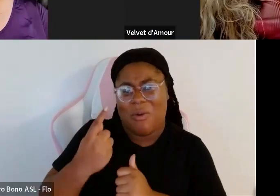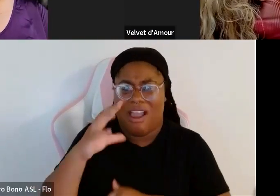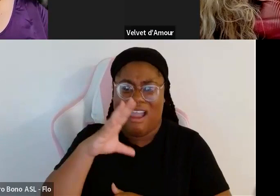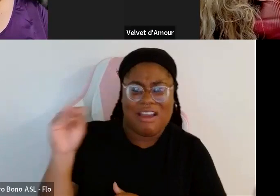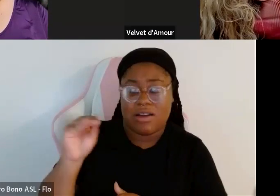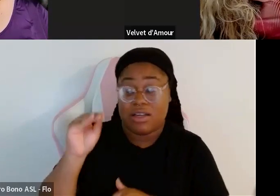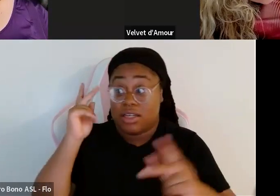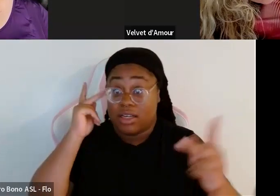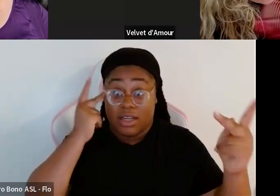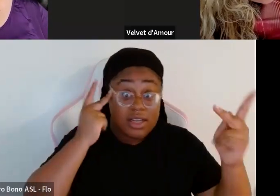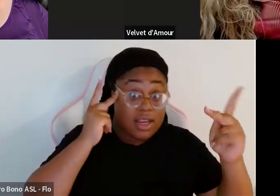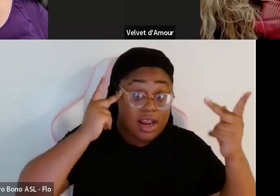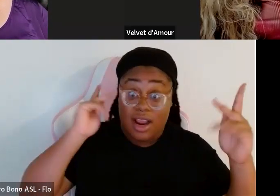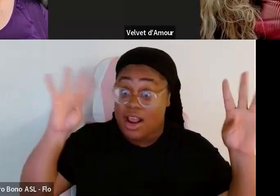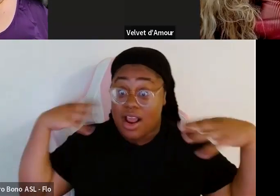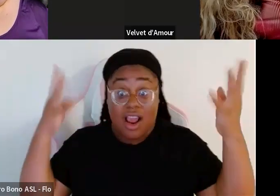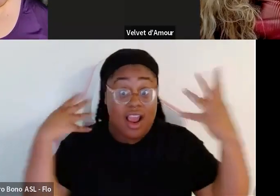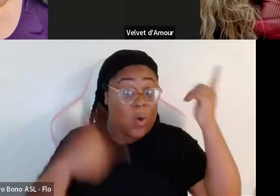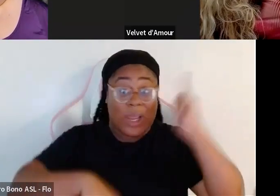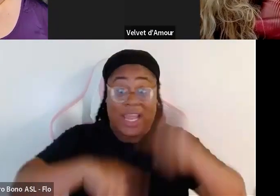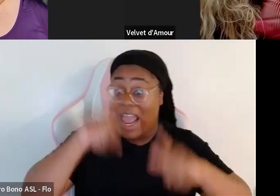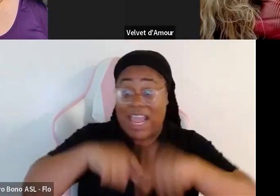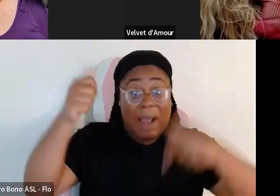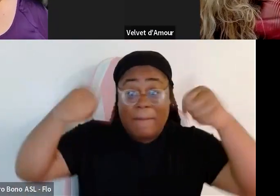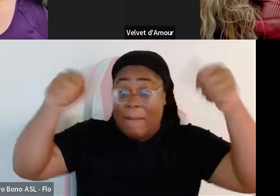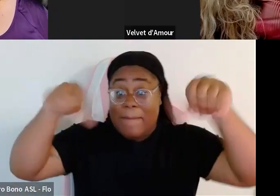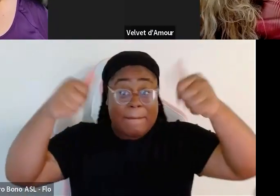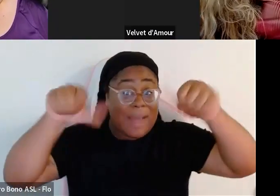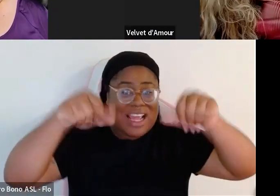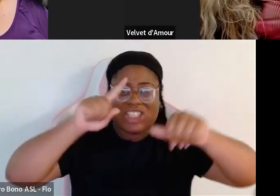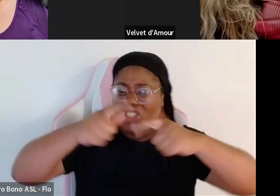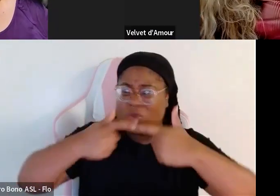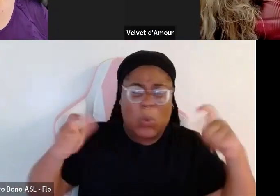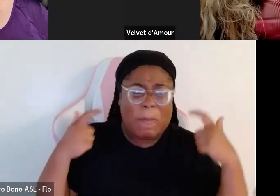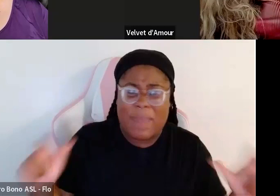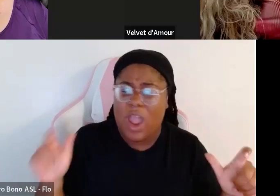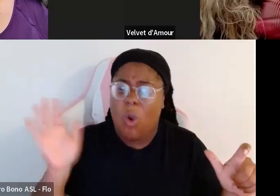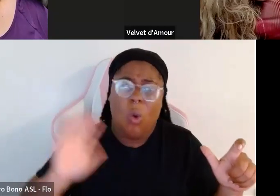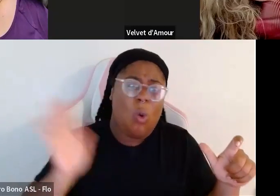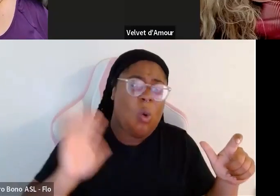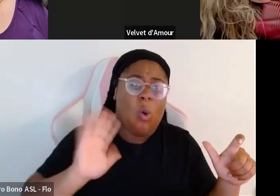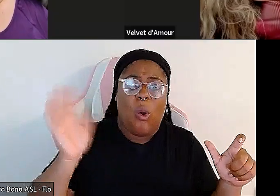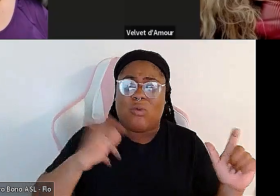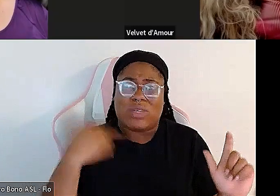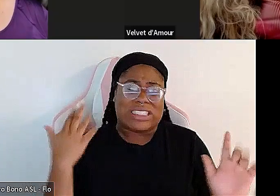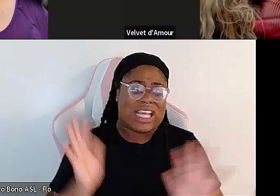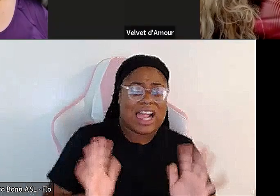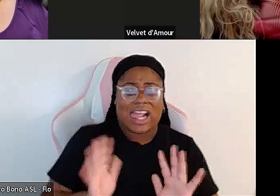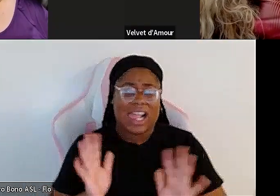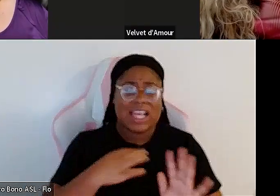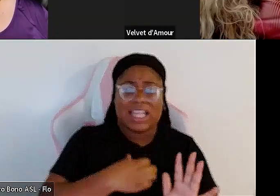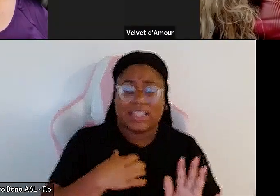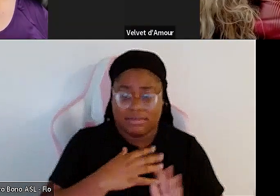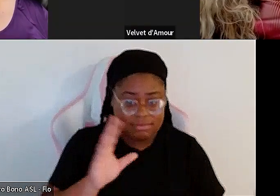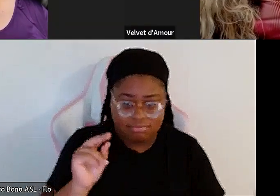losing their minds we can't put this up no she's too big it's too risque and it's like